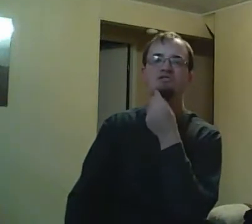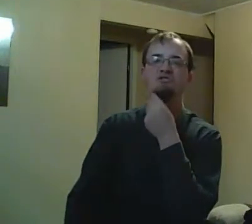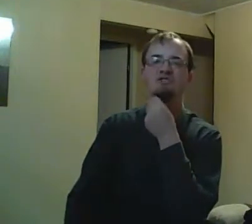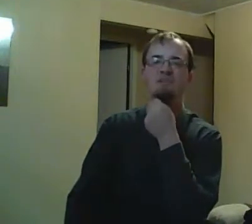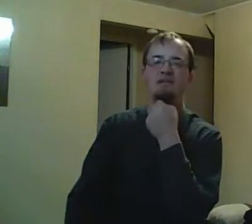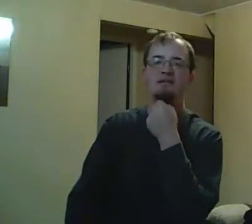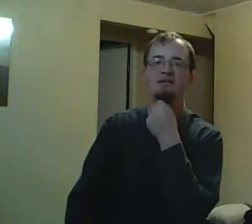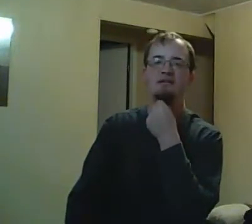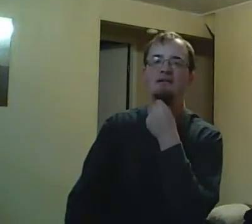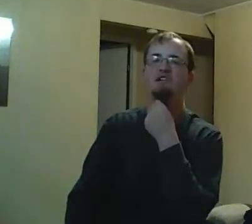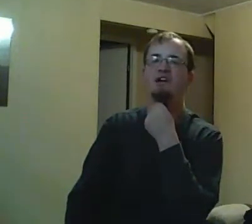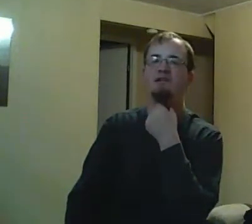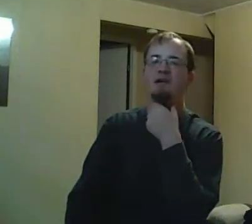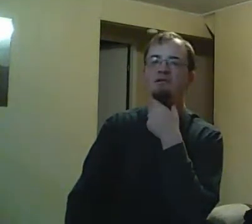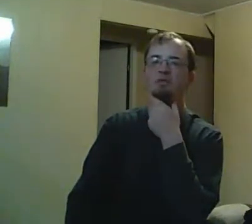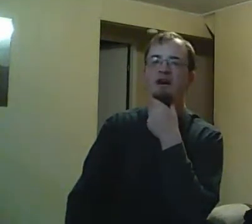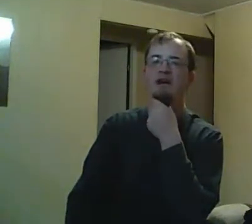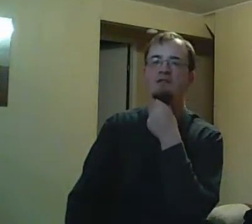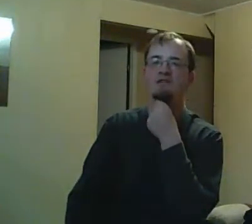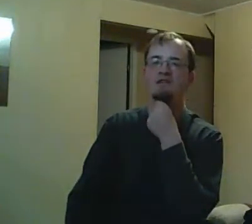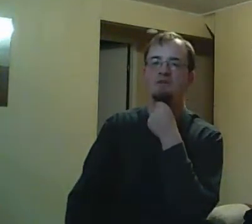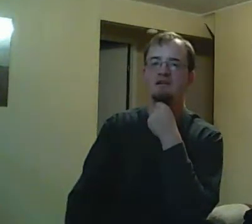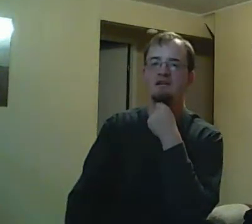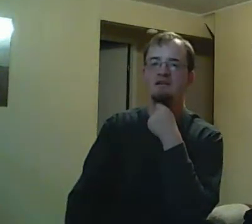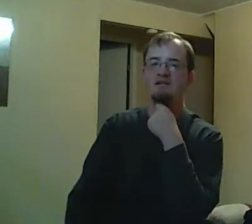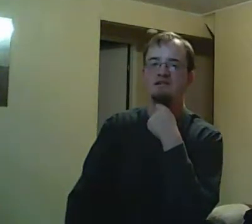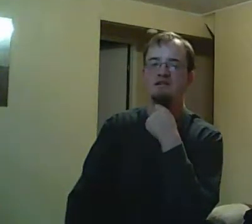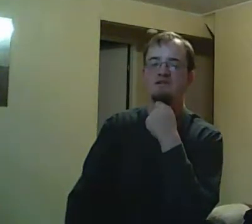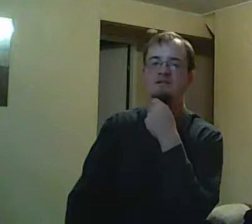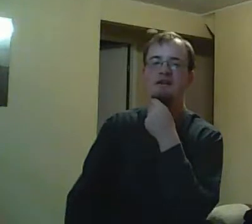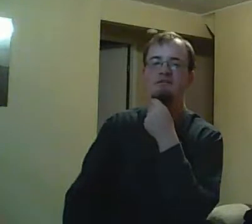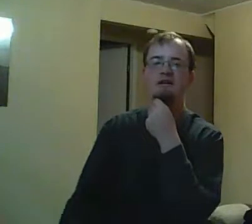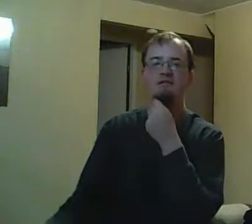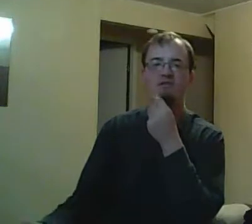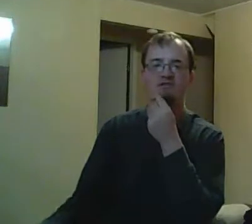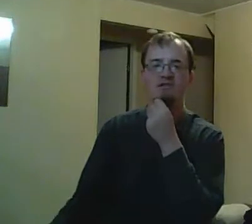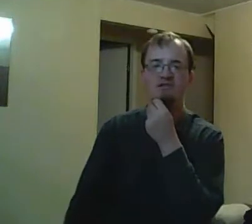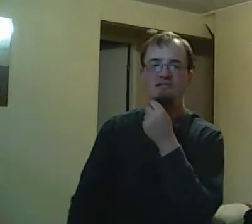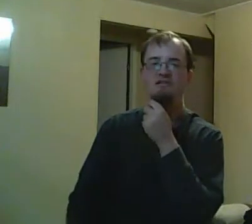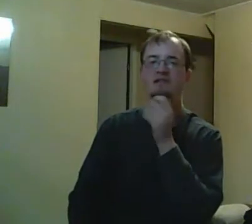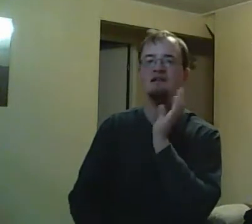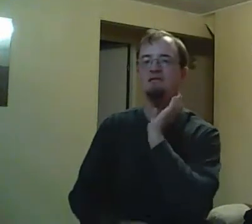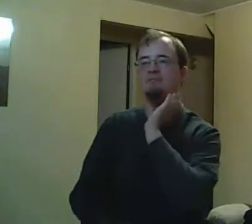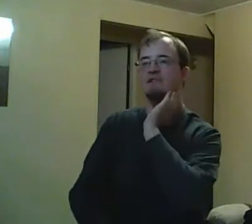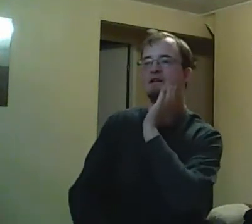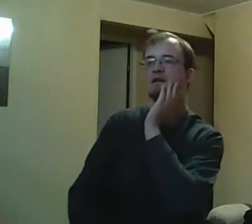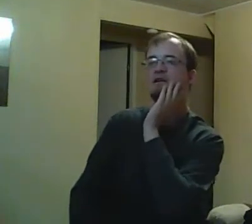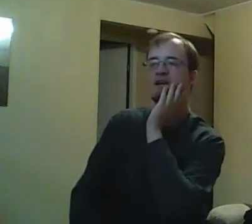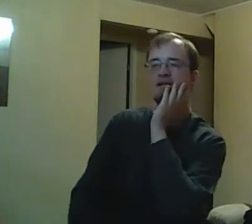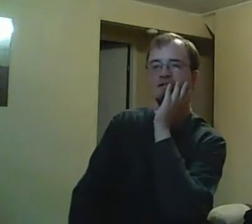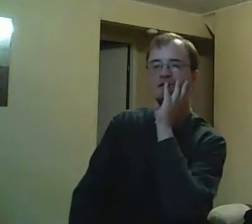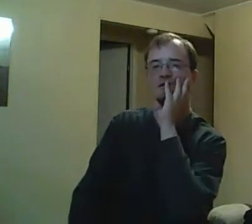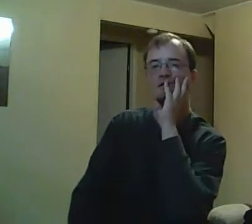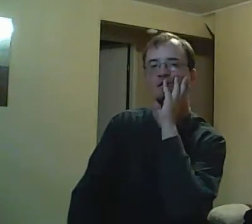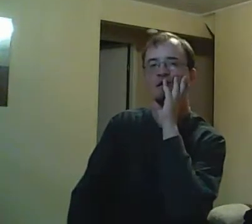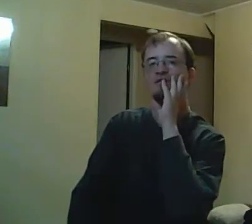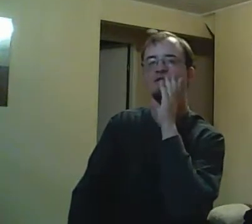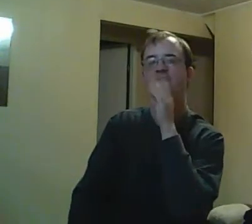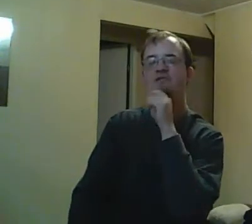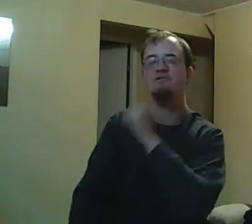Spinner says, what are you talking about? And then Jay points out the paint and feathers that are in the stall. And then Spinner changes